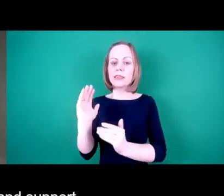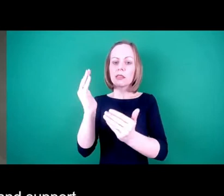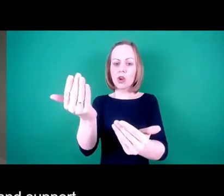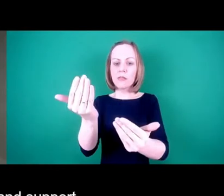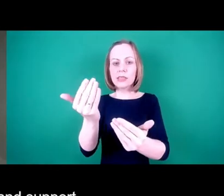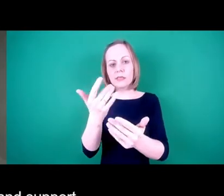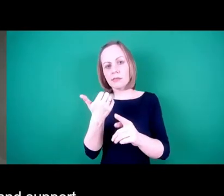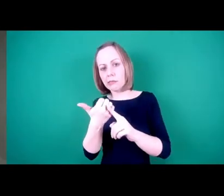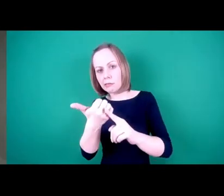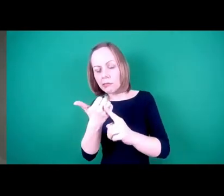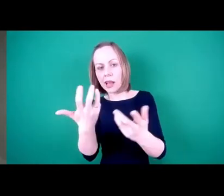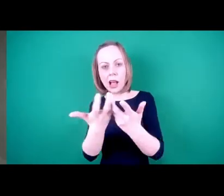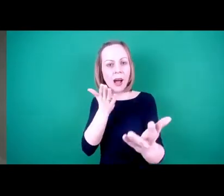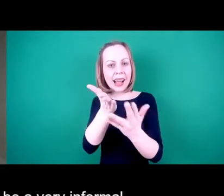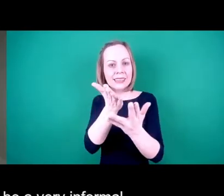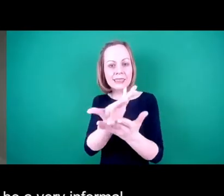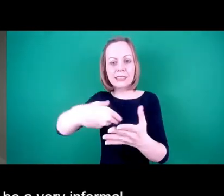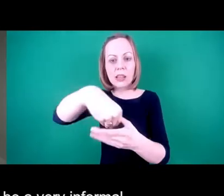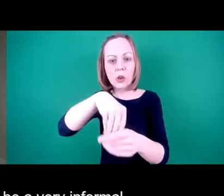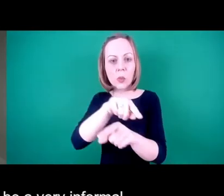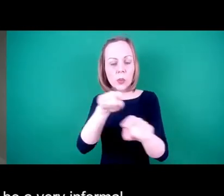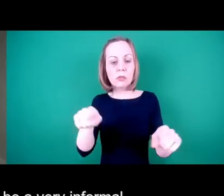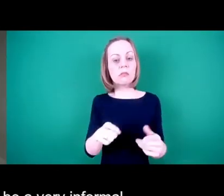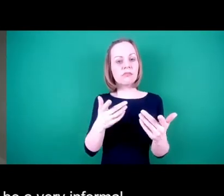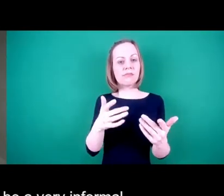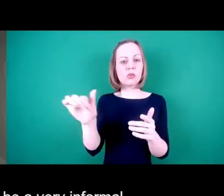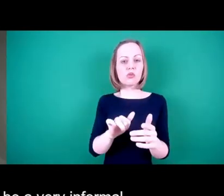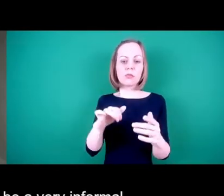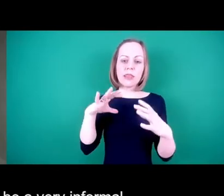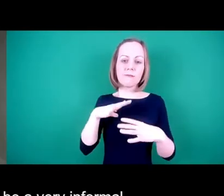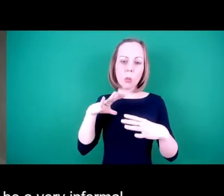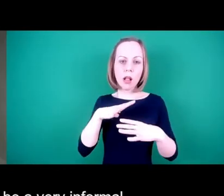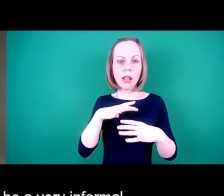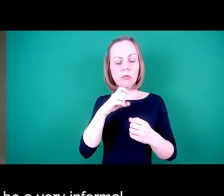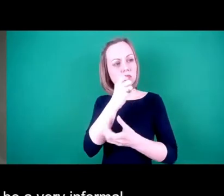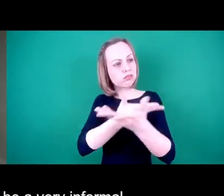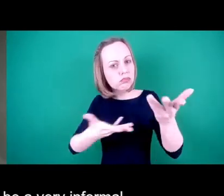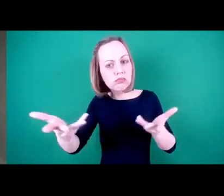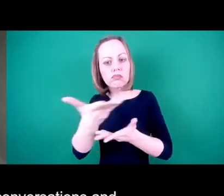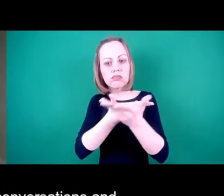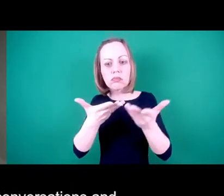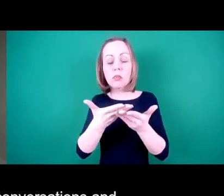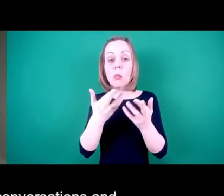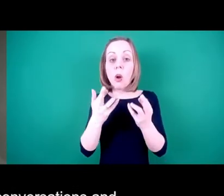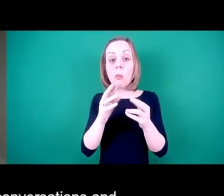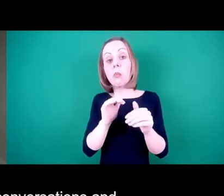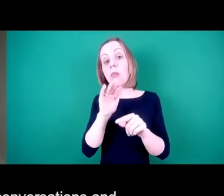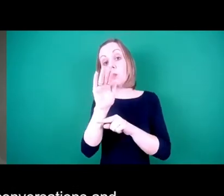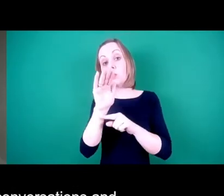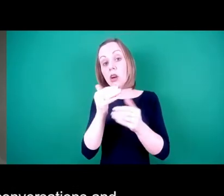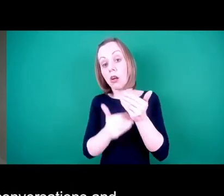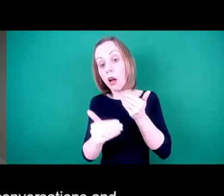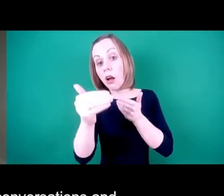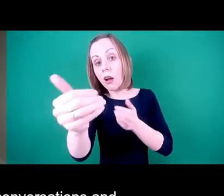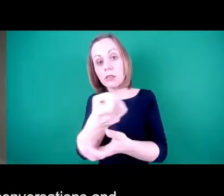of access and inclusion. We intend this to be a very informal, open discussion and we hope it will lead to further conversations and connections